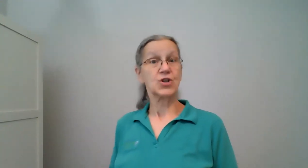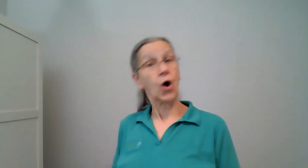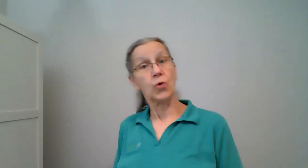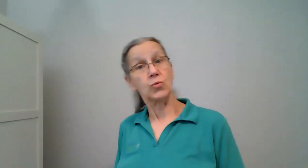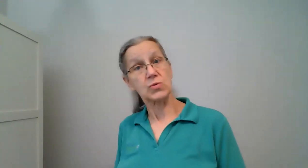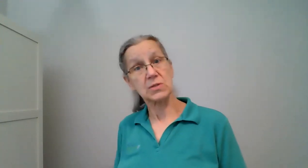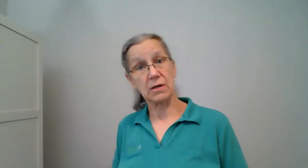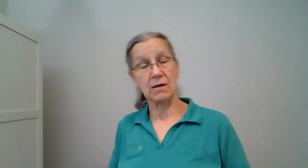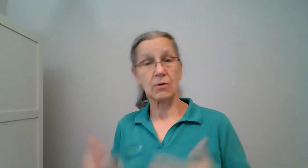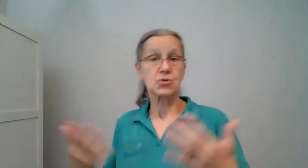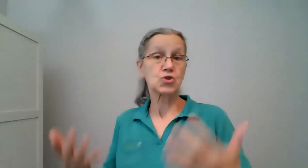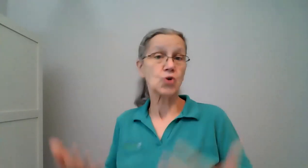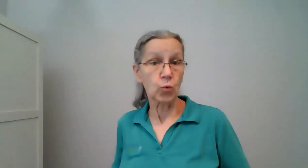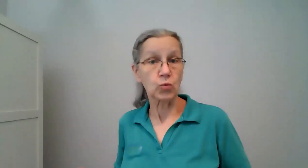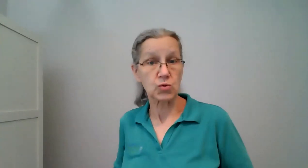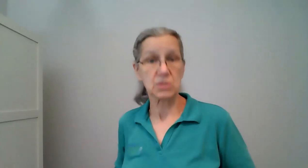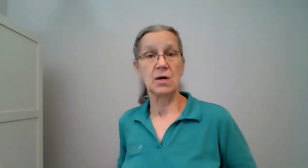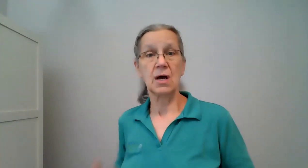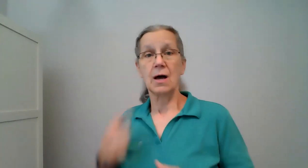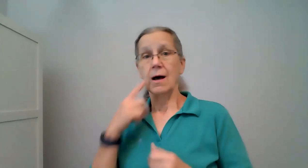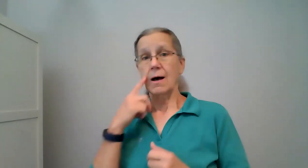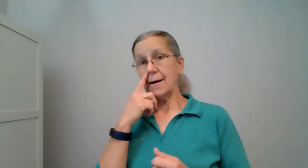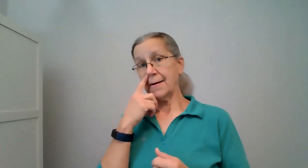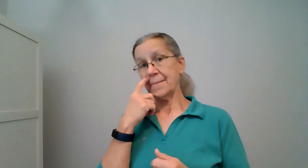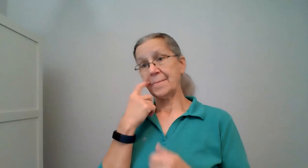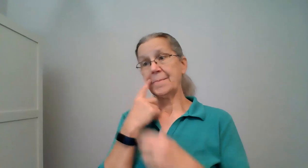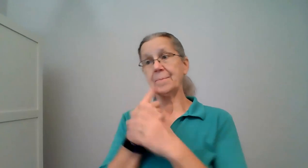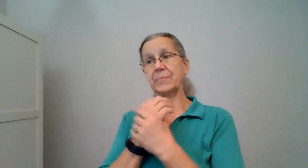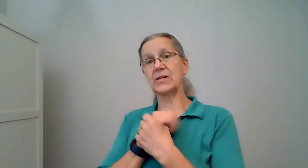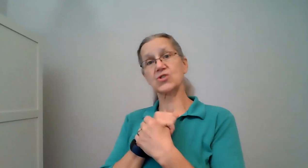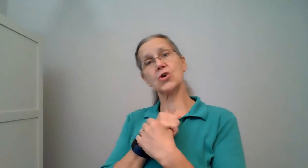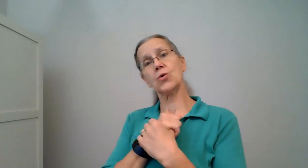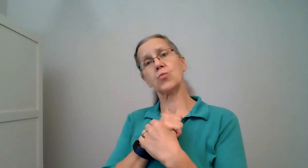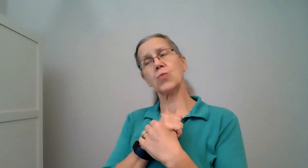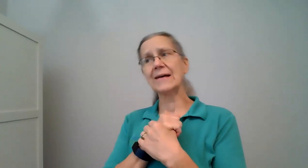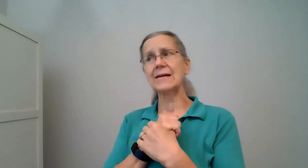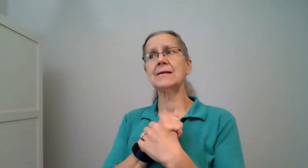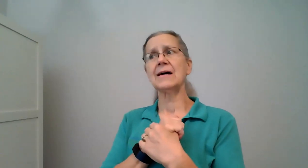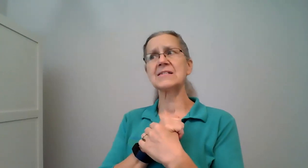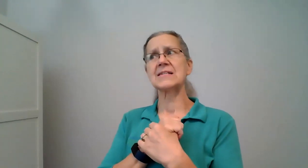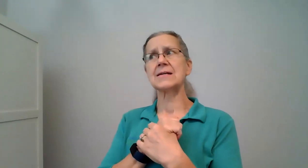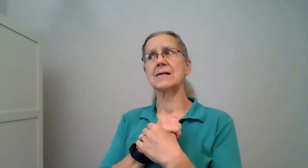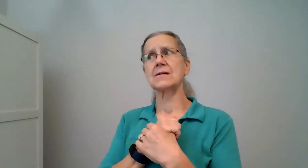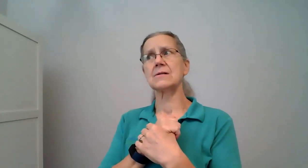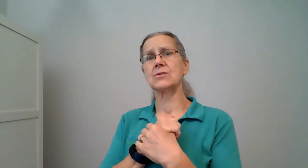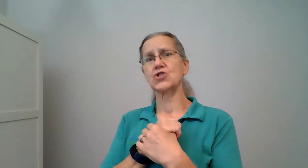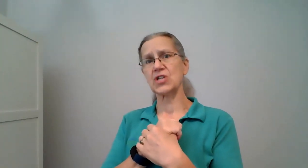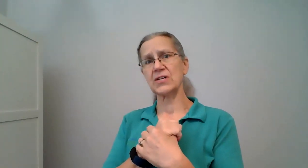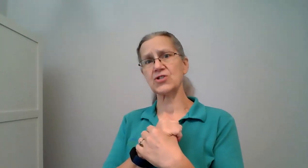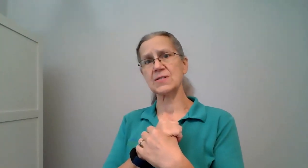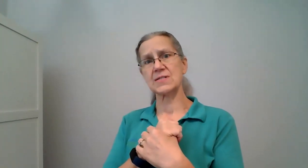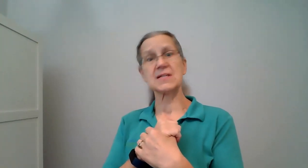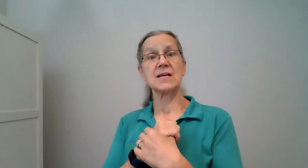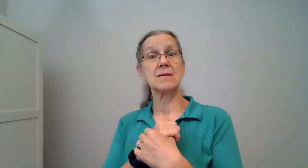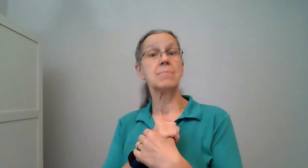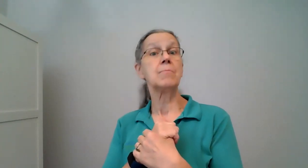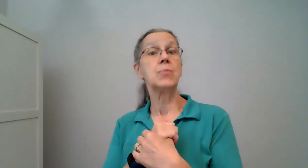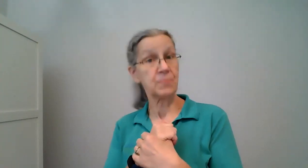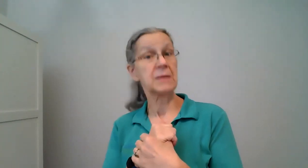toes and soles um so recognizing changes in movement